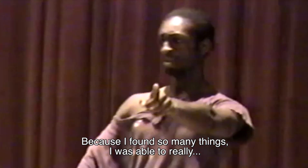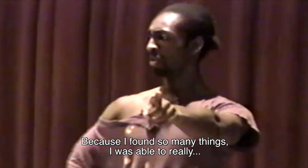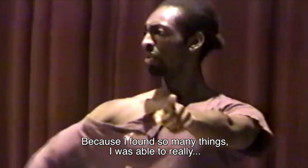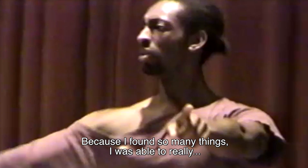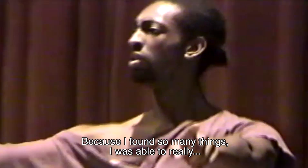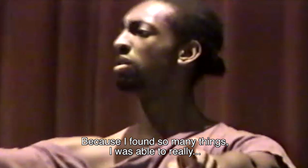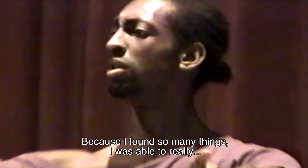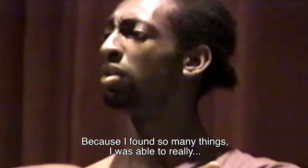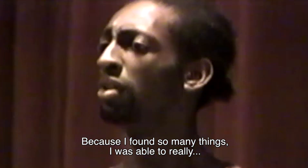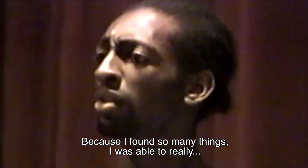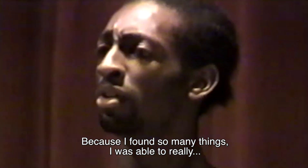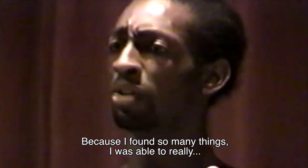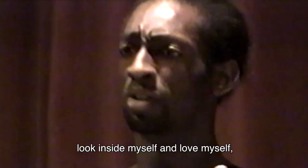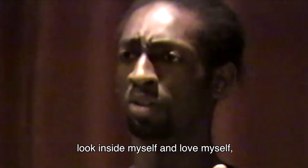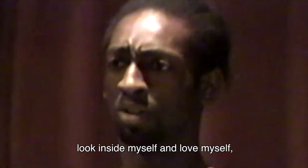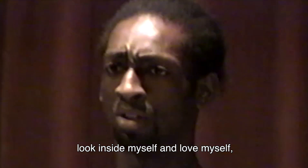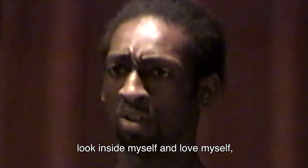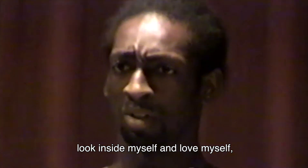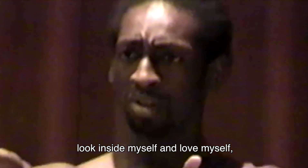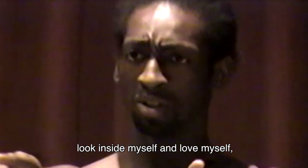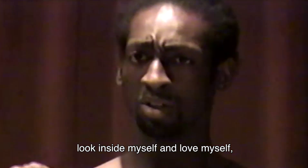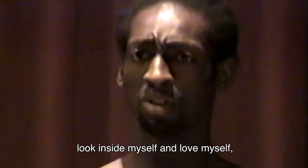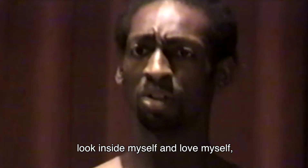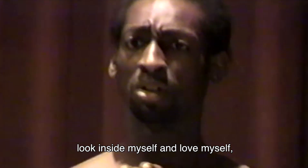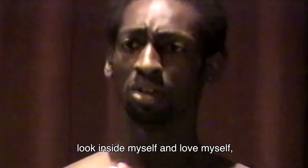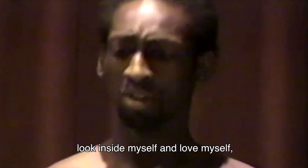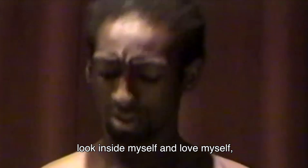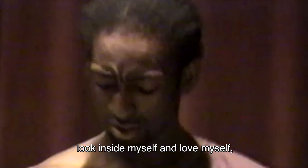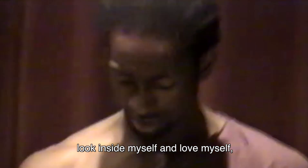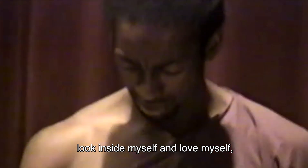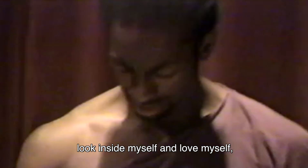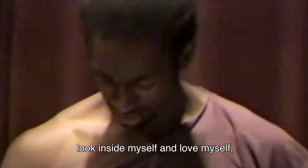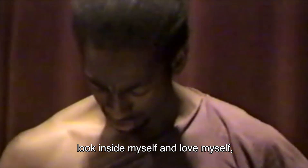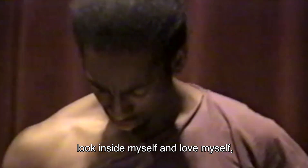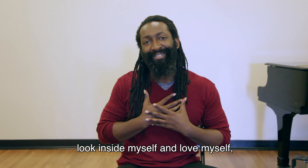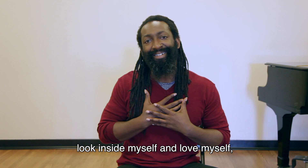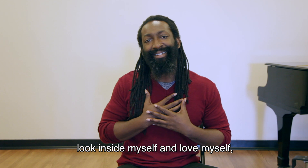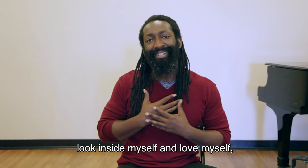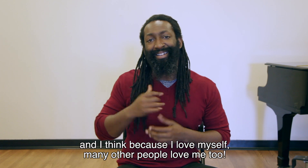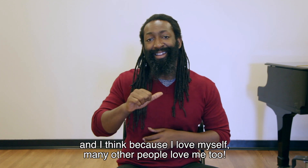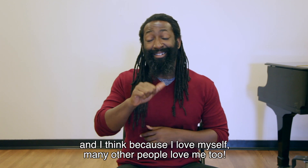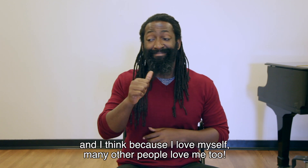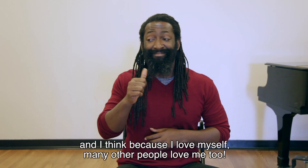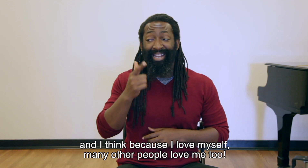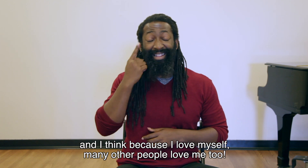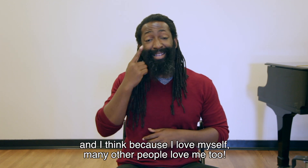look inside myself. And love myself. And I think